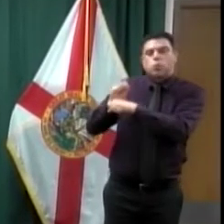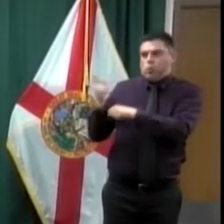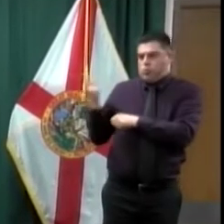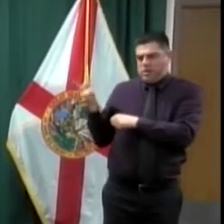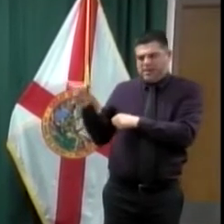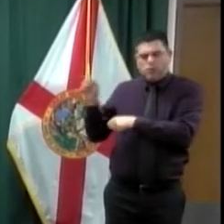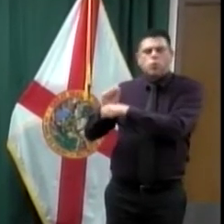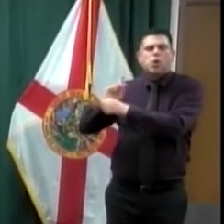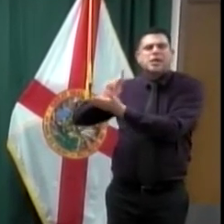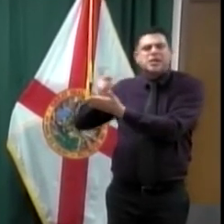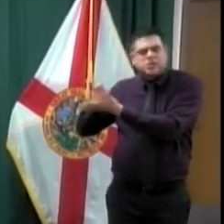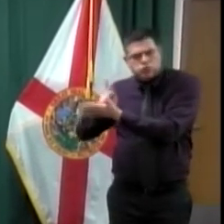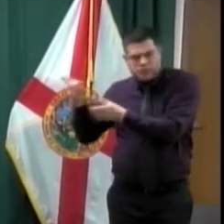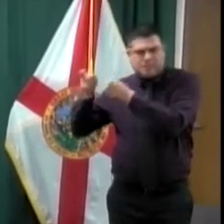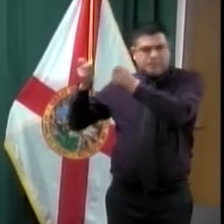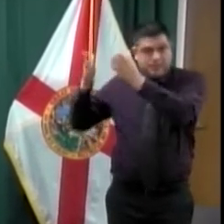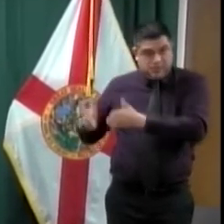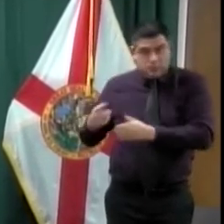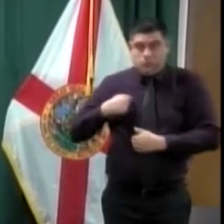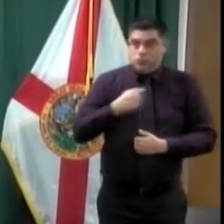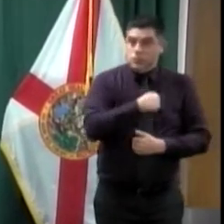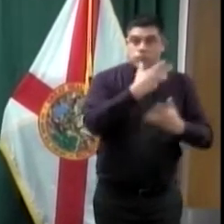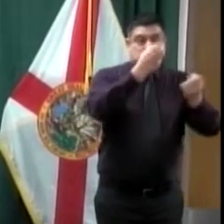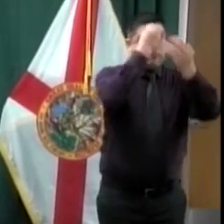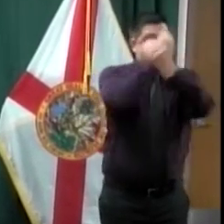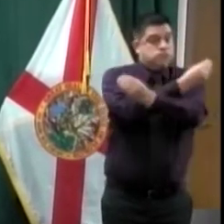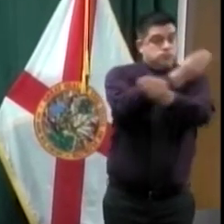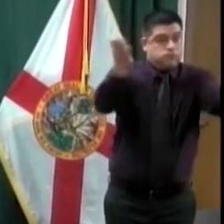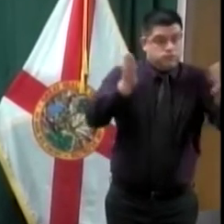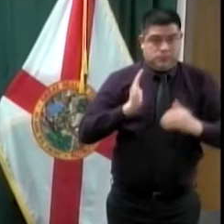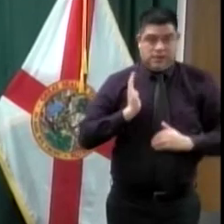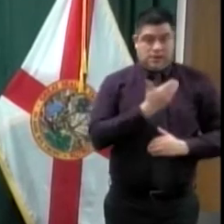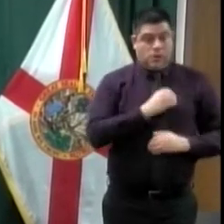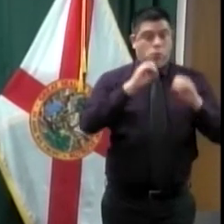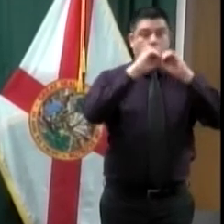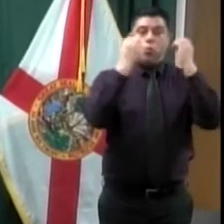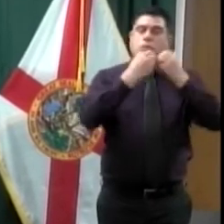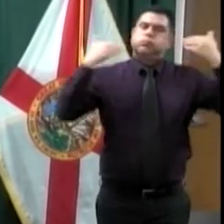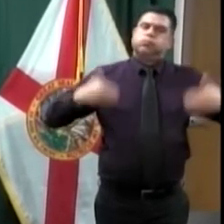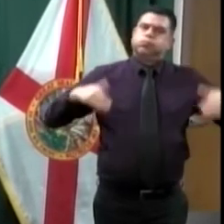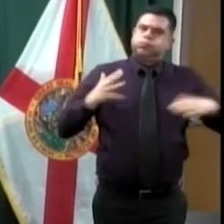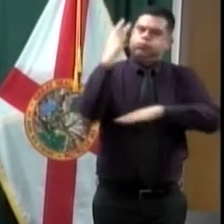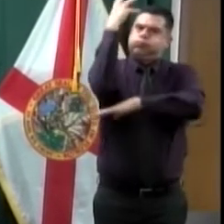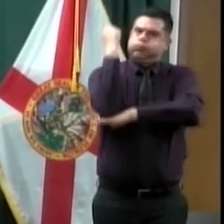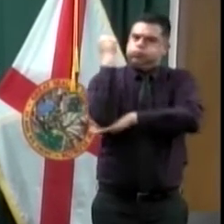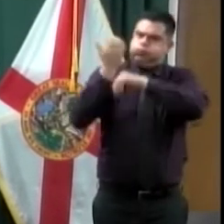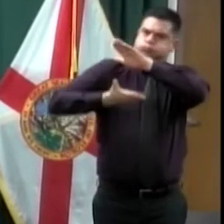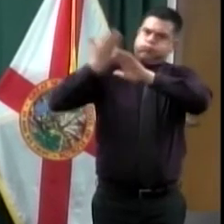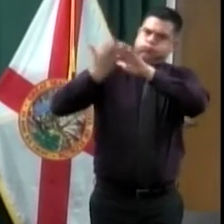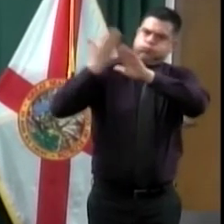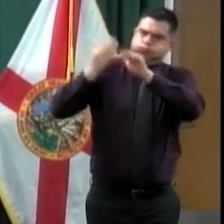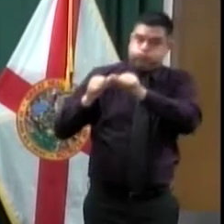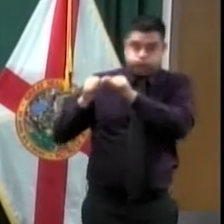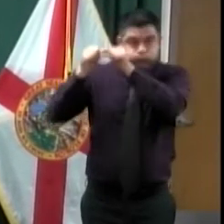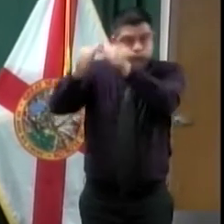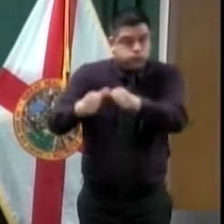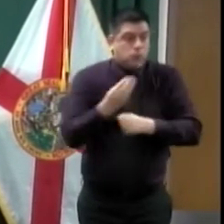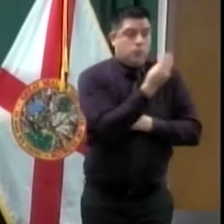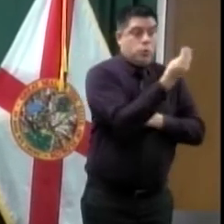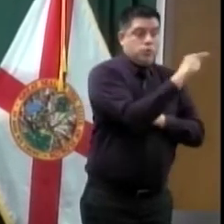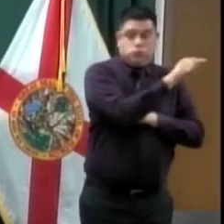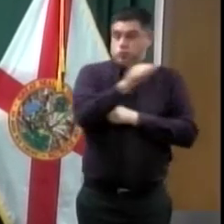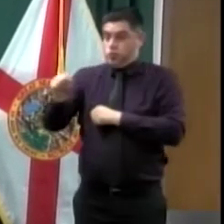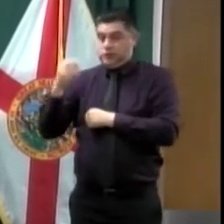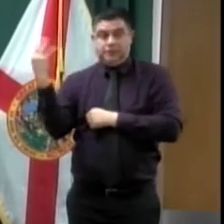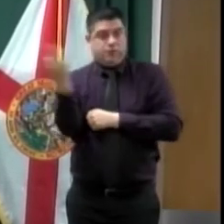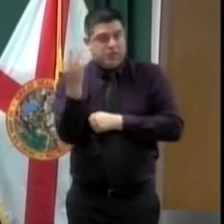operational. Our kitchen is producing meals for our clients Monday through Friday, and we have a phenomenal group